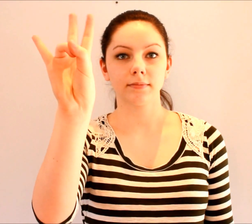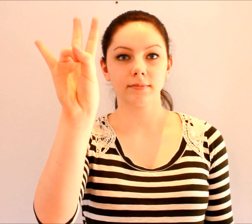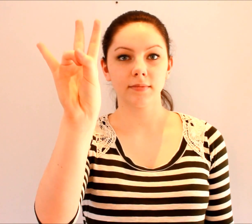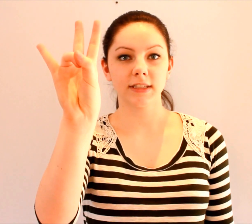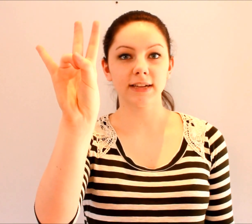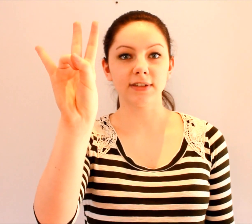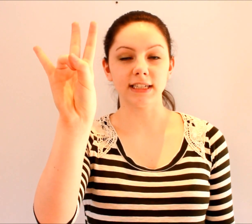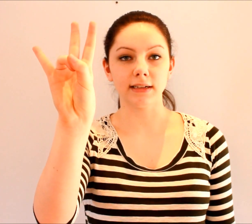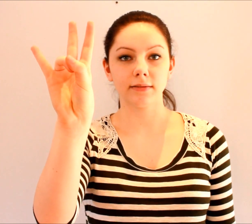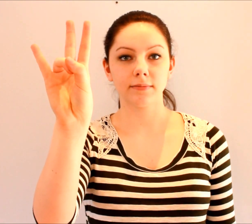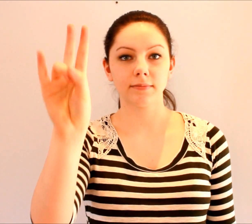Seventeen.